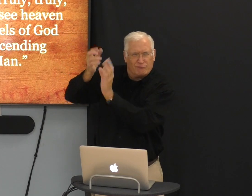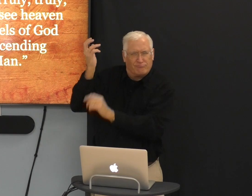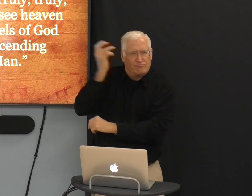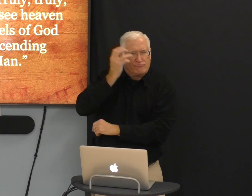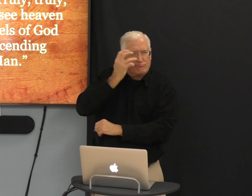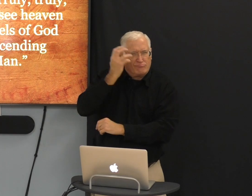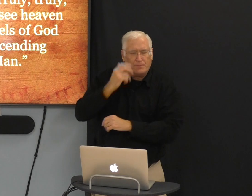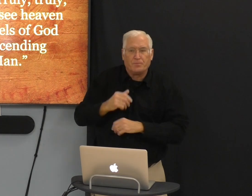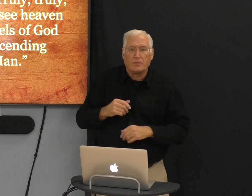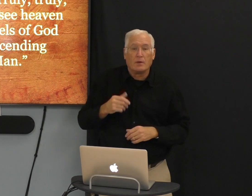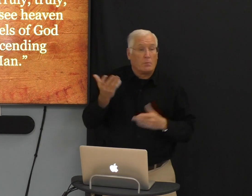Jesus.